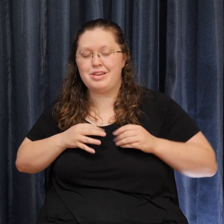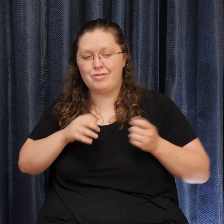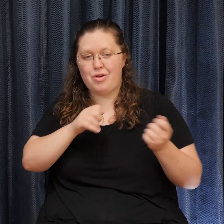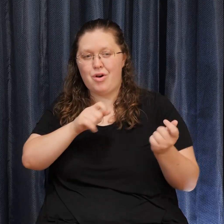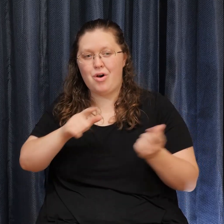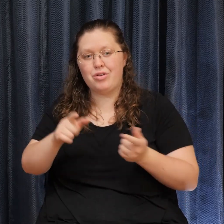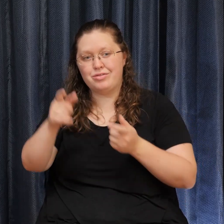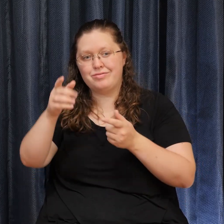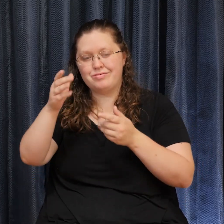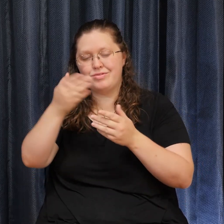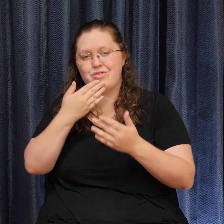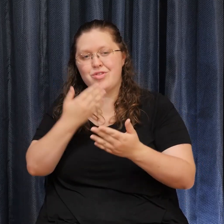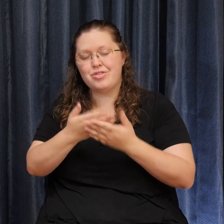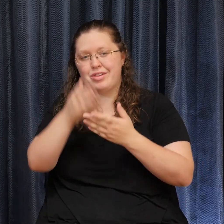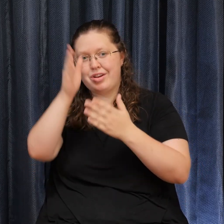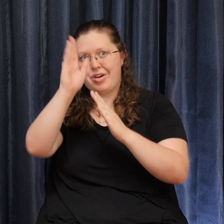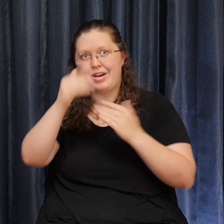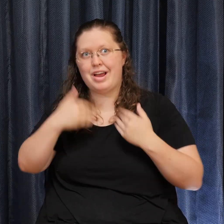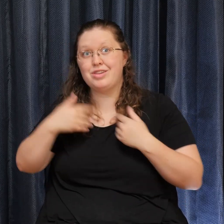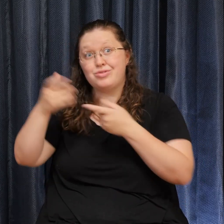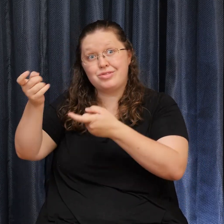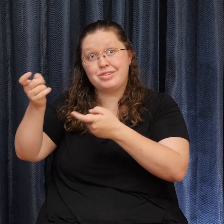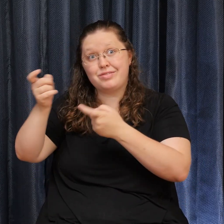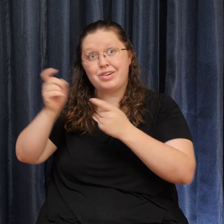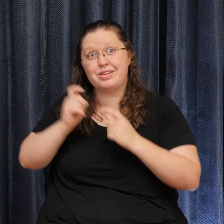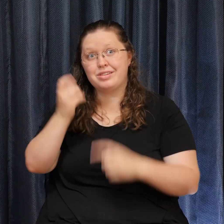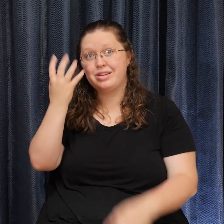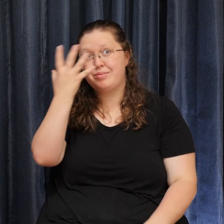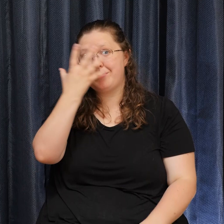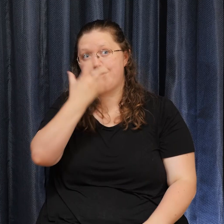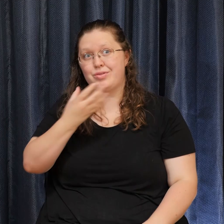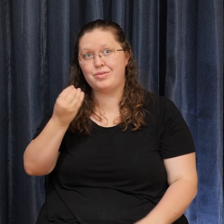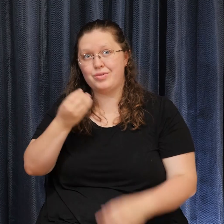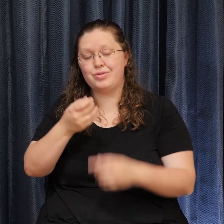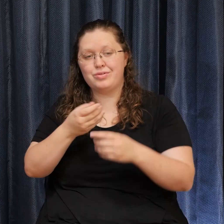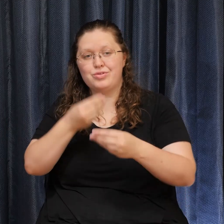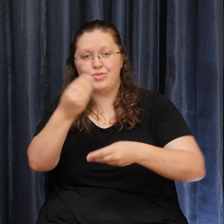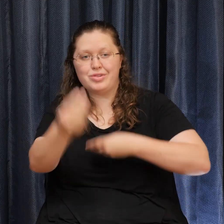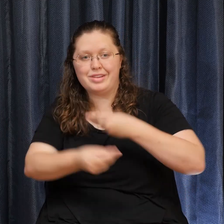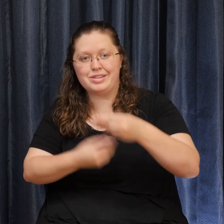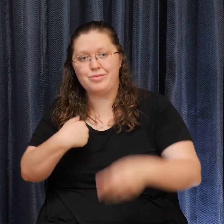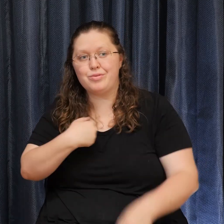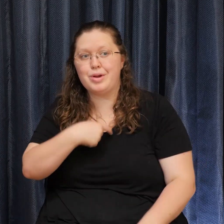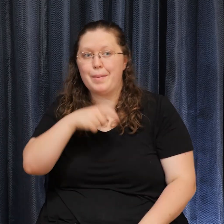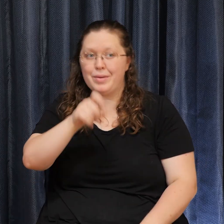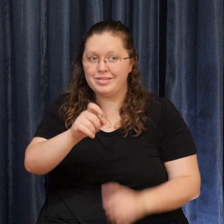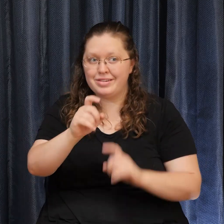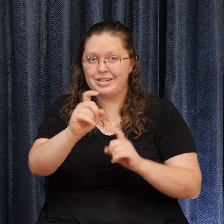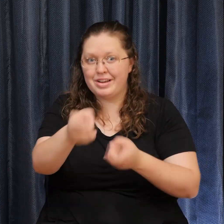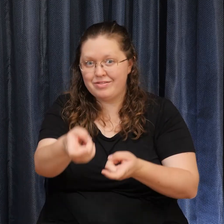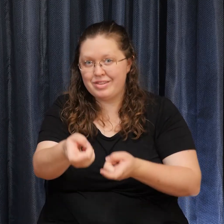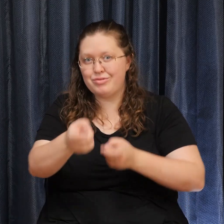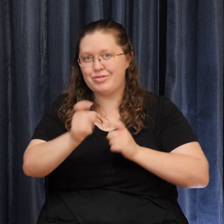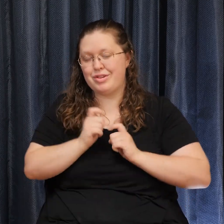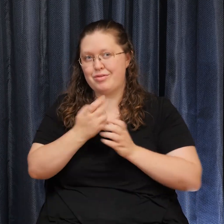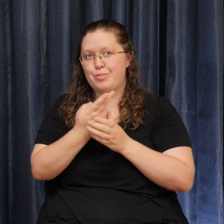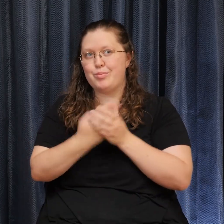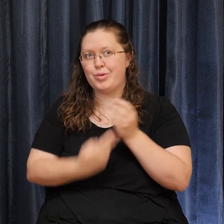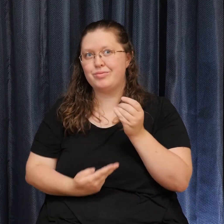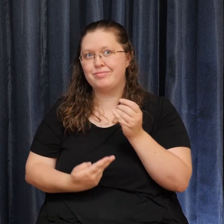beautiful divine circulation at work. We have our vision statement for this morning, and I want to